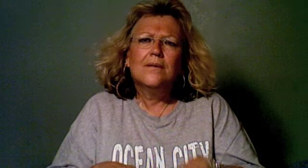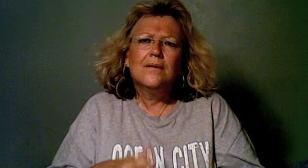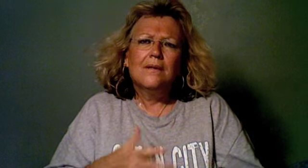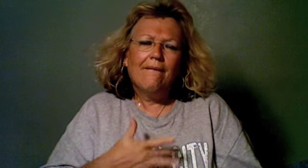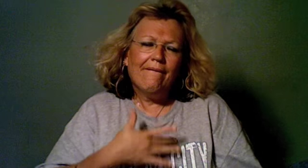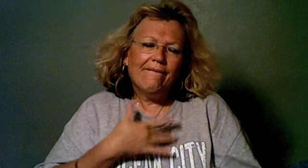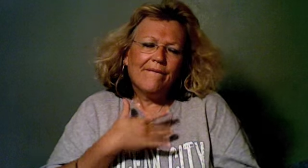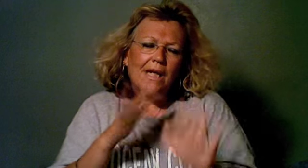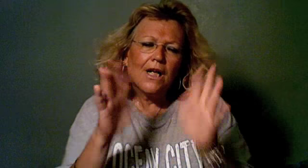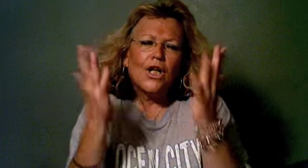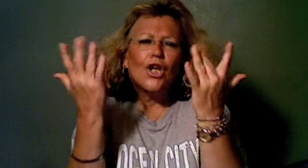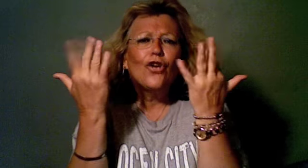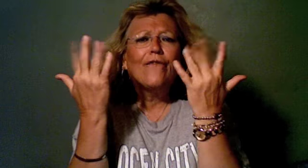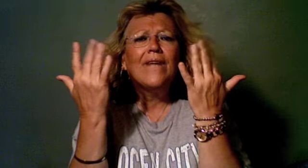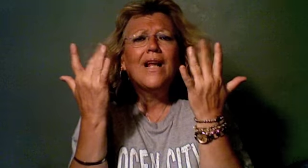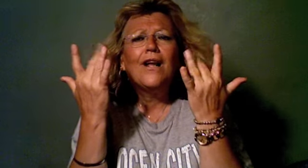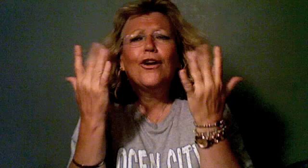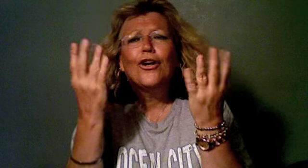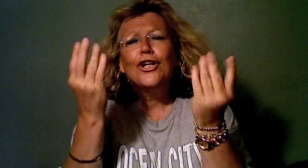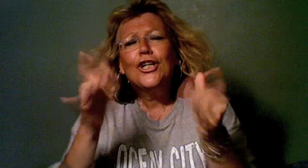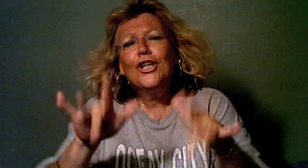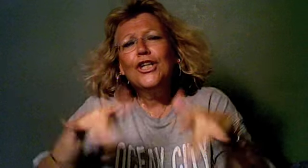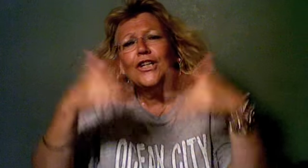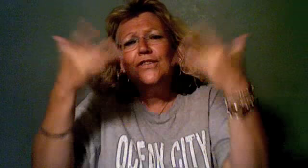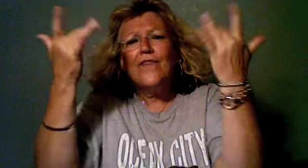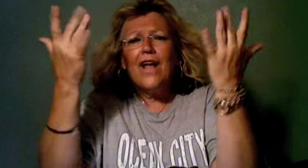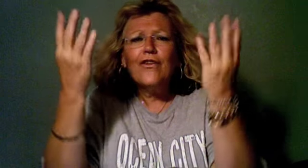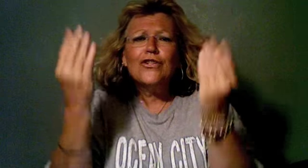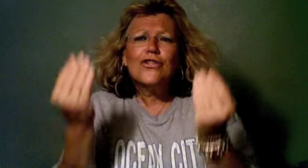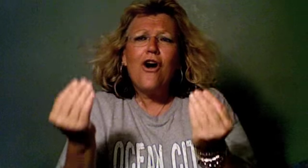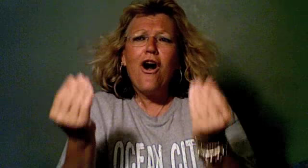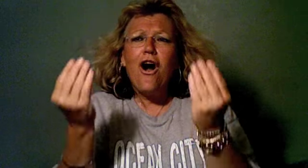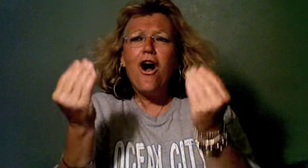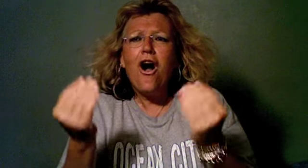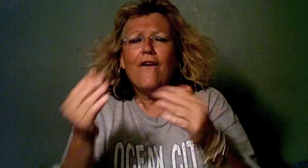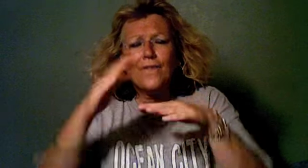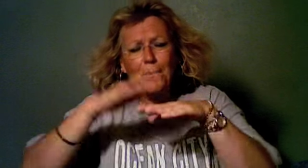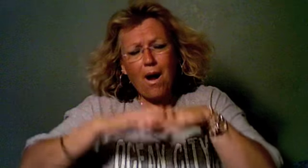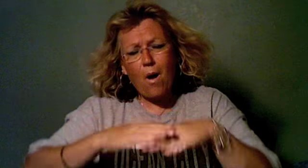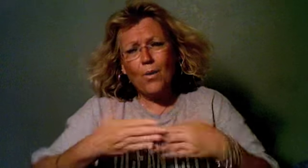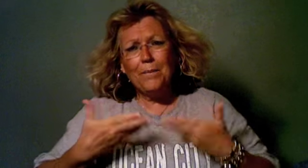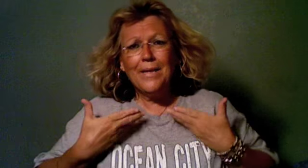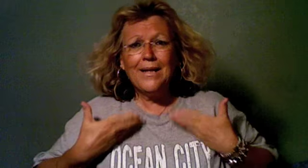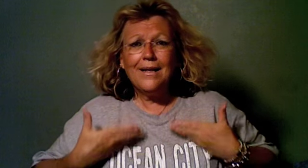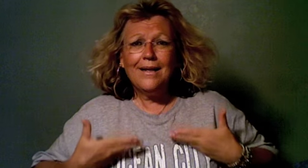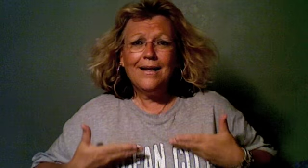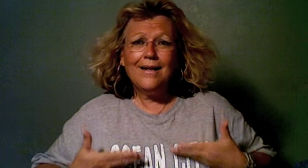Feel your fingers spend a song on me.